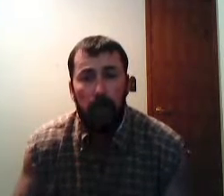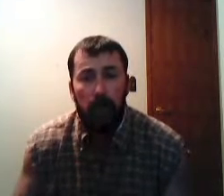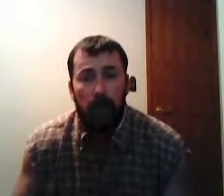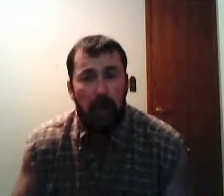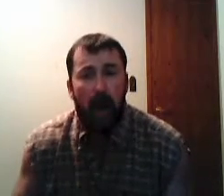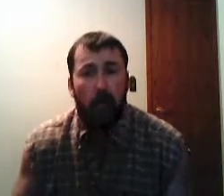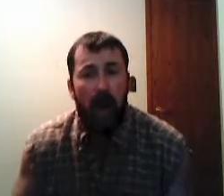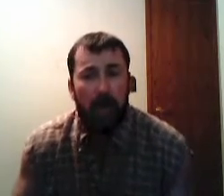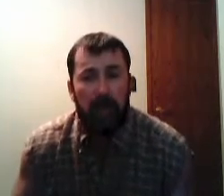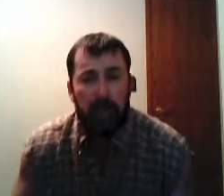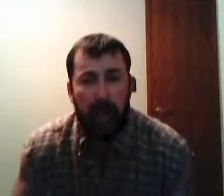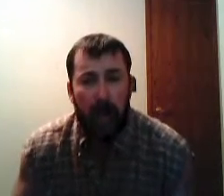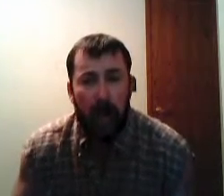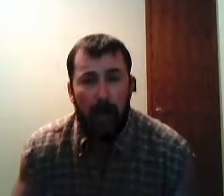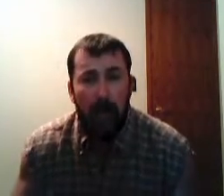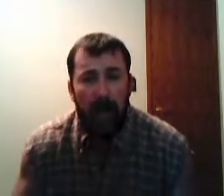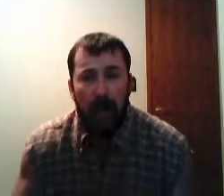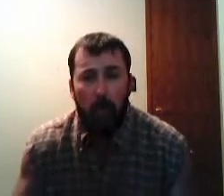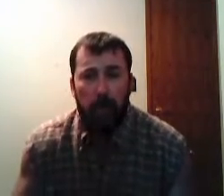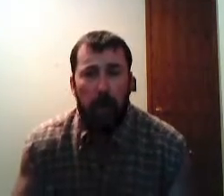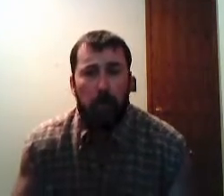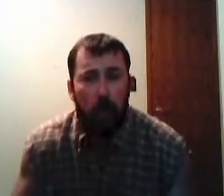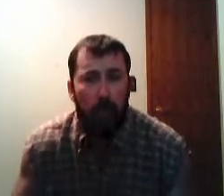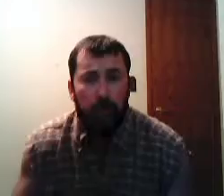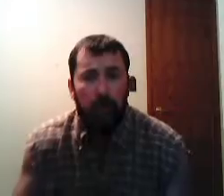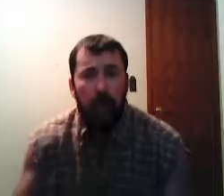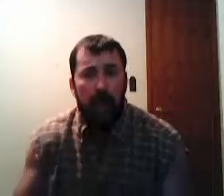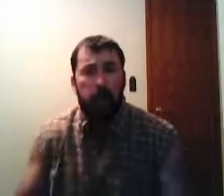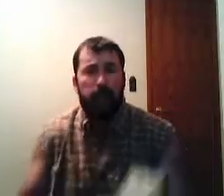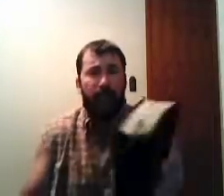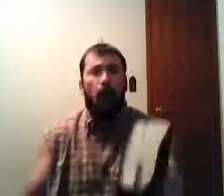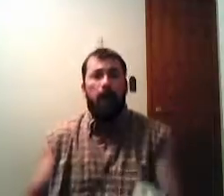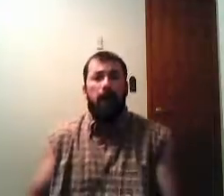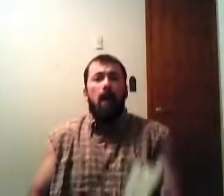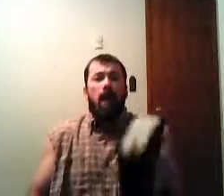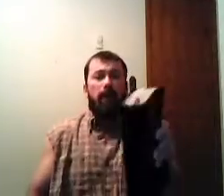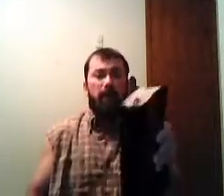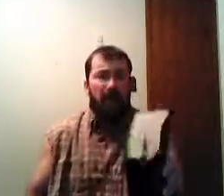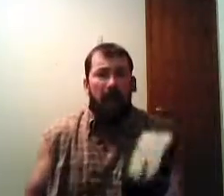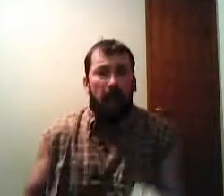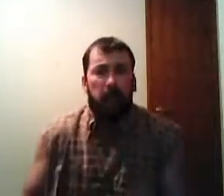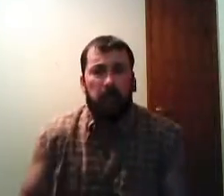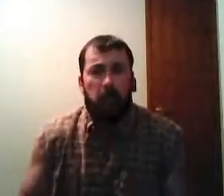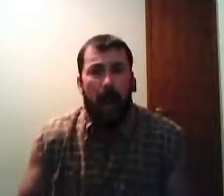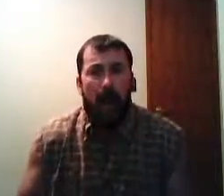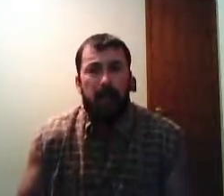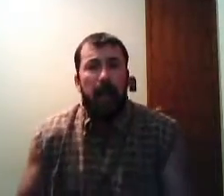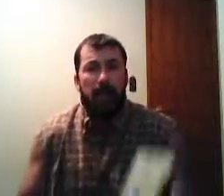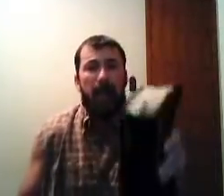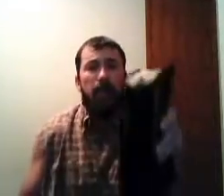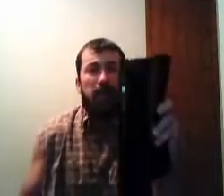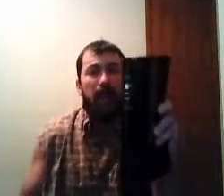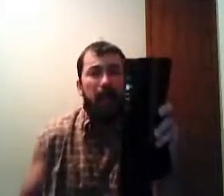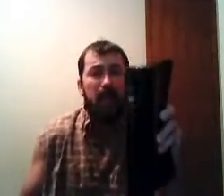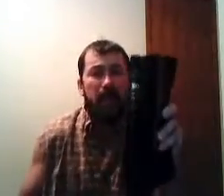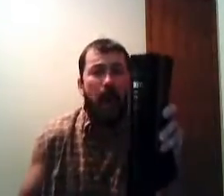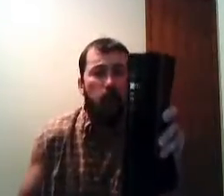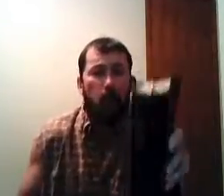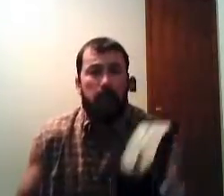he wasn't welcome in the synagogue they didn't want to know the truth he was the forerunner of the Messiah Jesus Christ and they did not want him